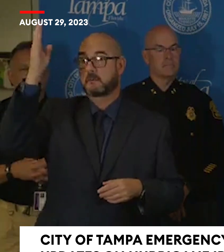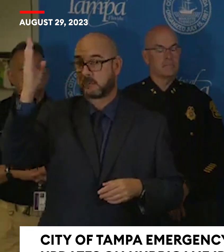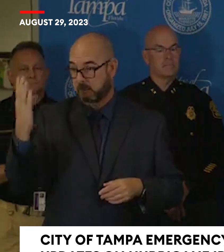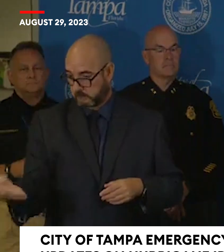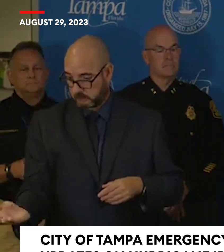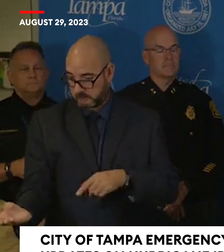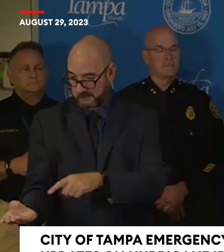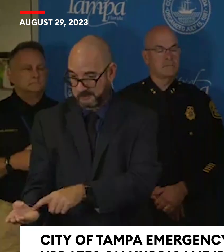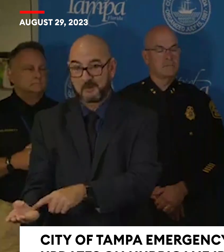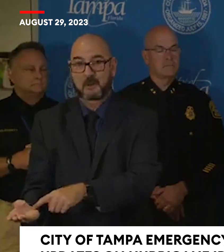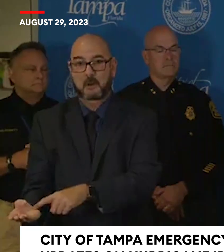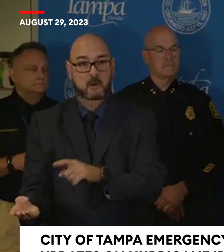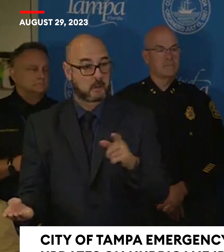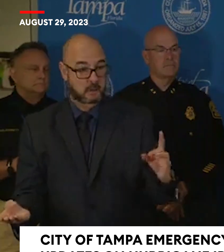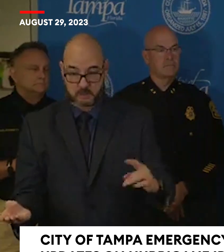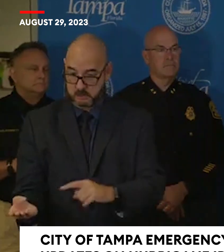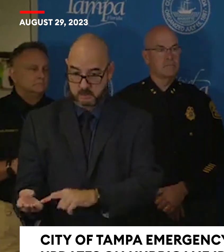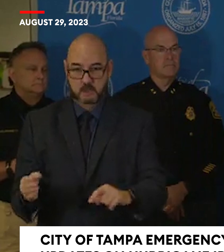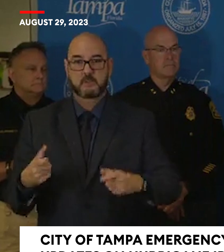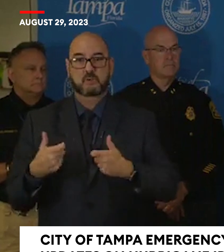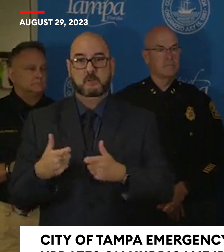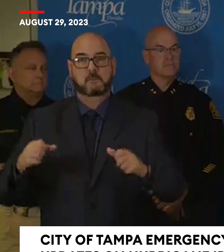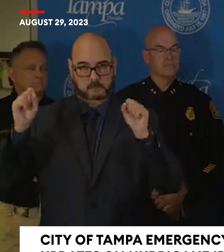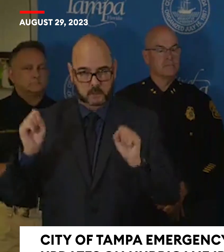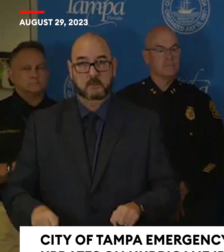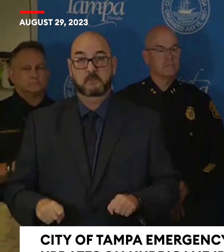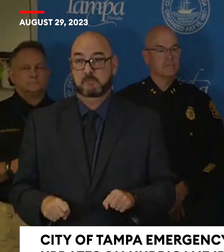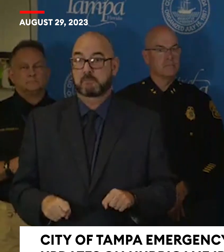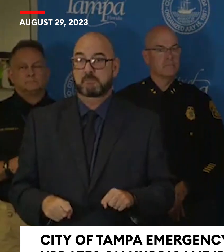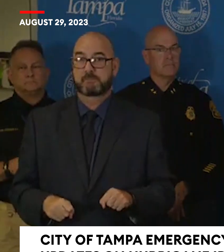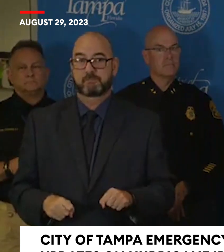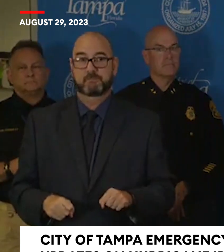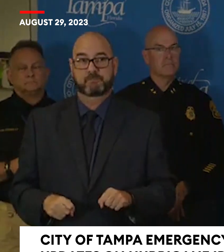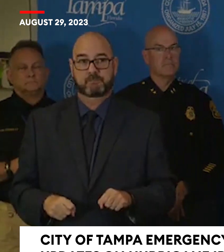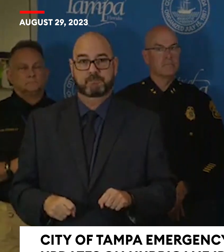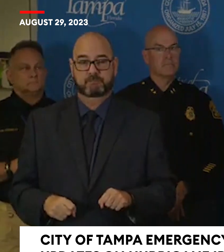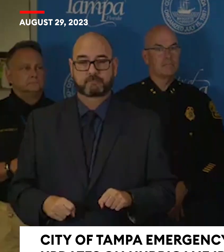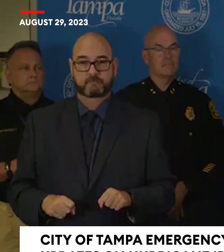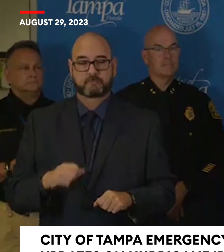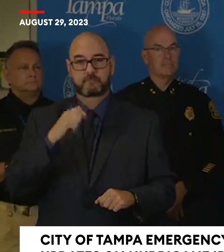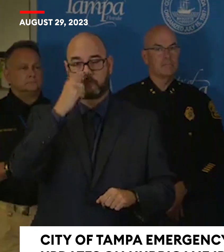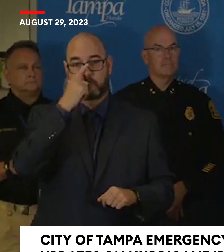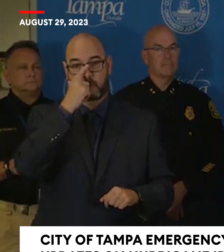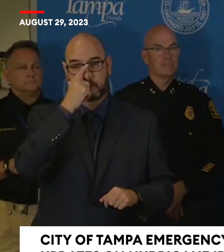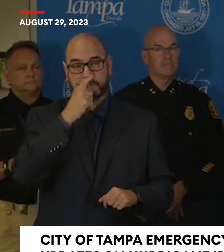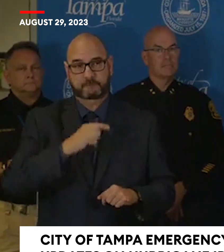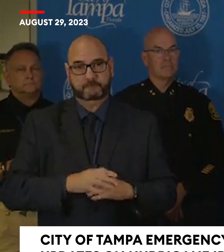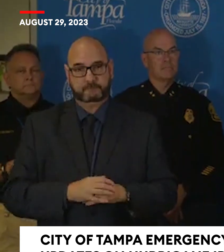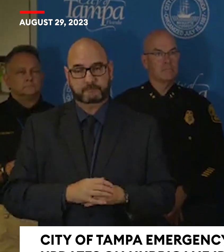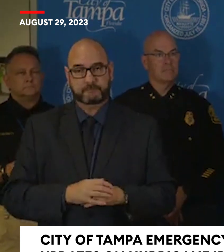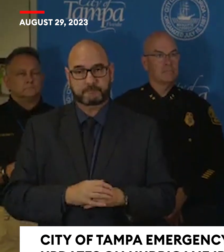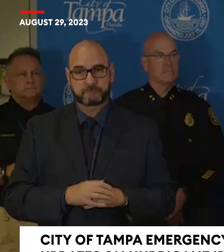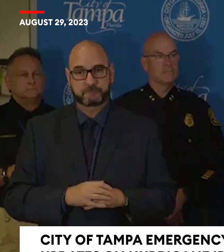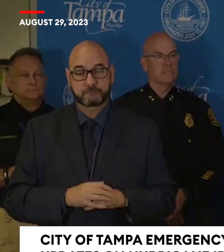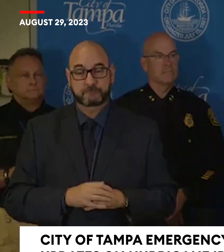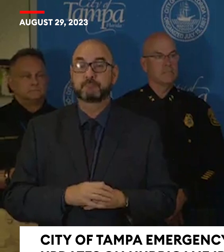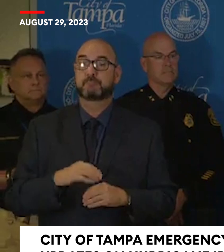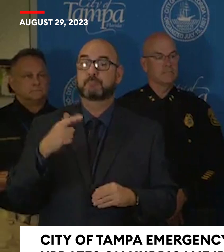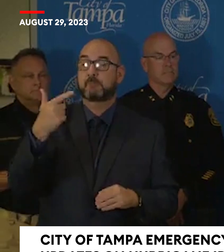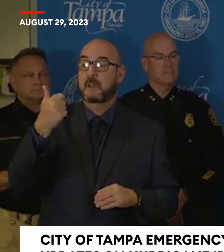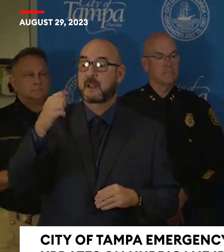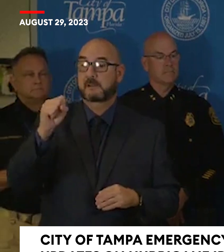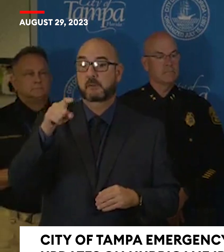You can leave natural gas on during a storm or an evacuation. You may choose to turn off gas to individual